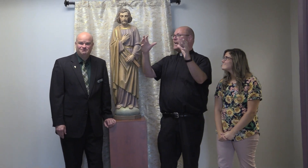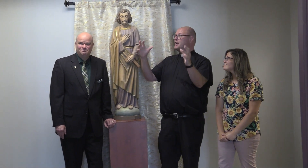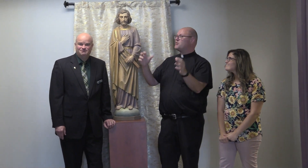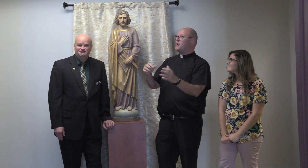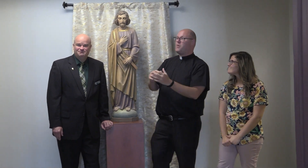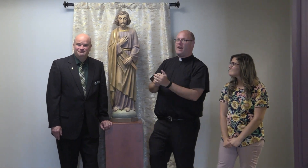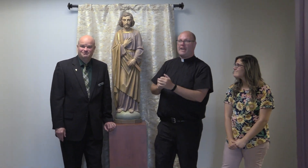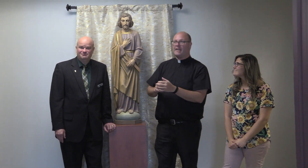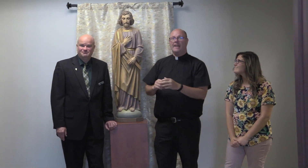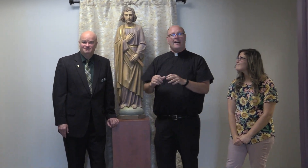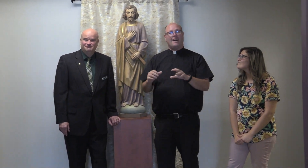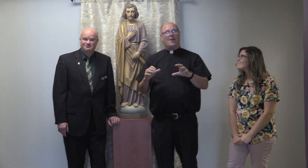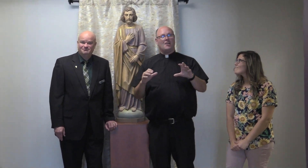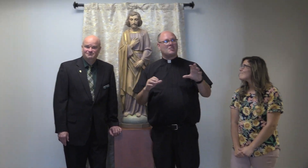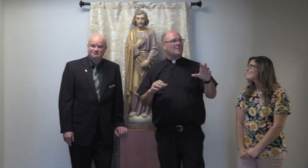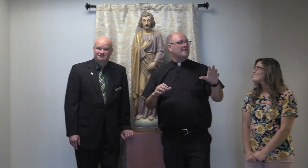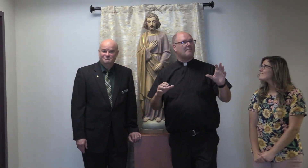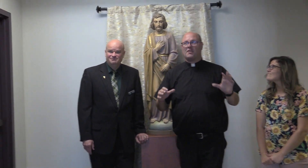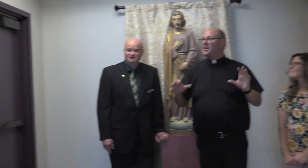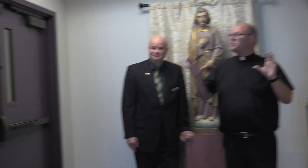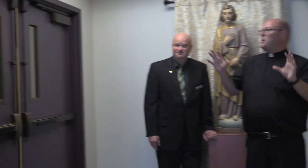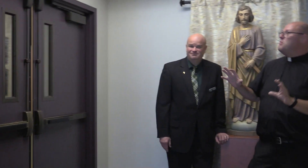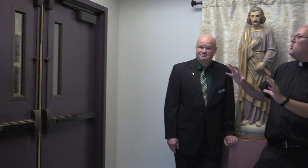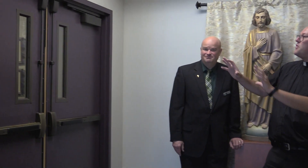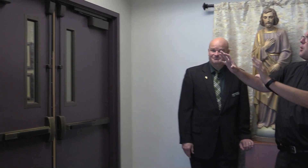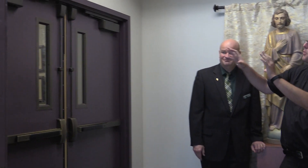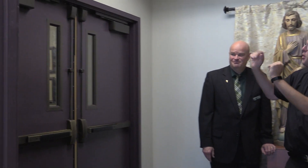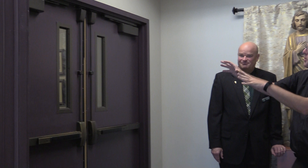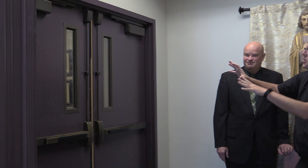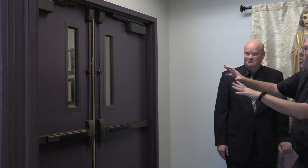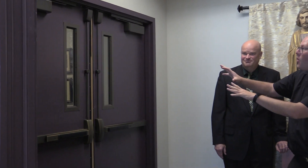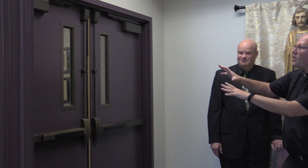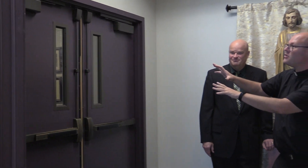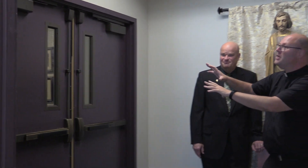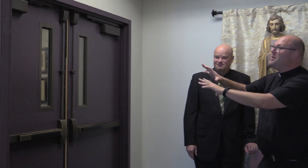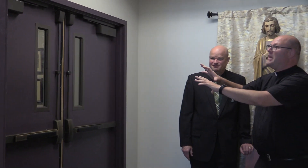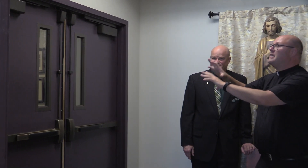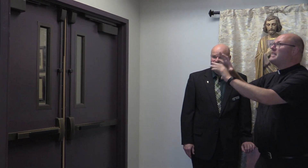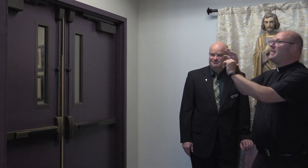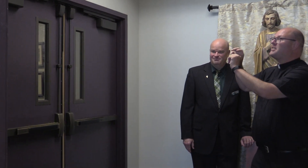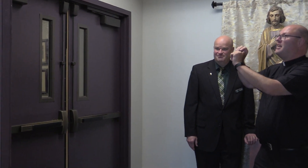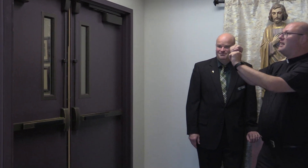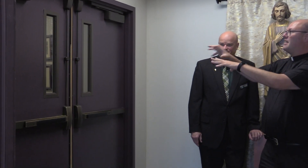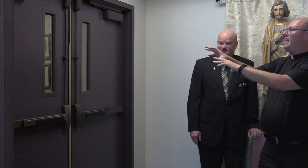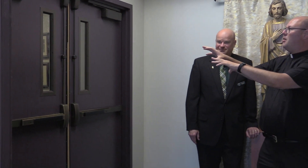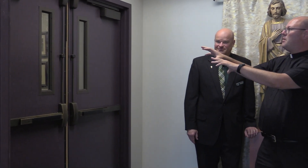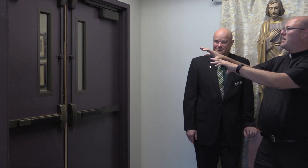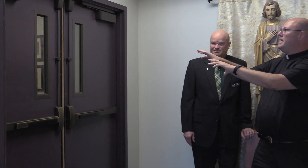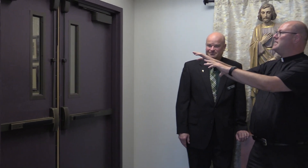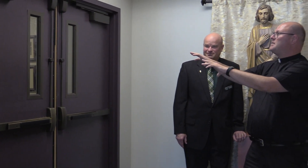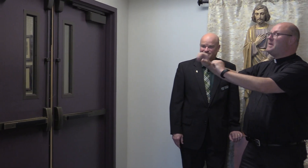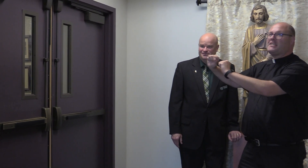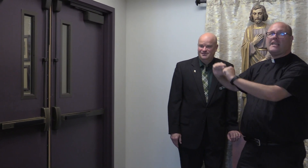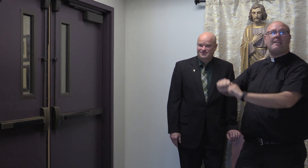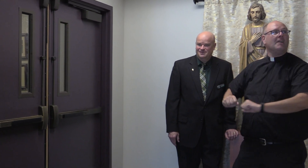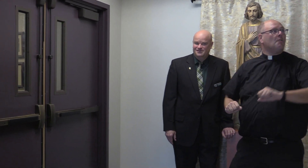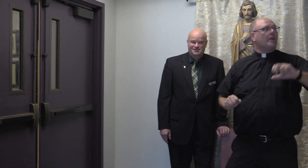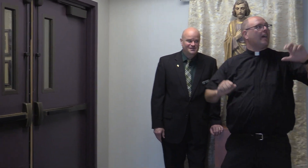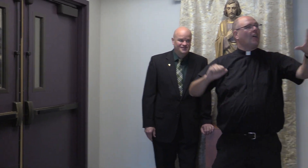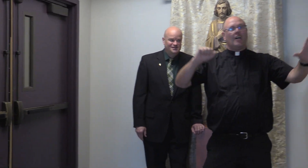entryway and all sorts of different things. We moved our purple doors because that's going to help our kids to be safe. We got all